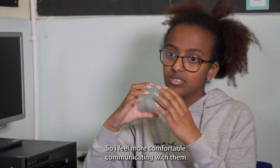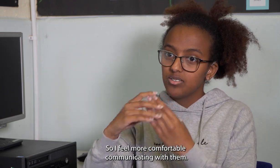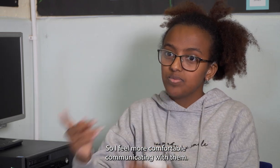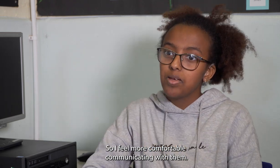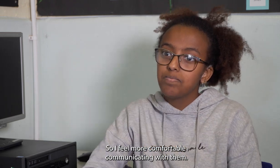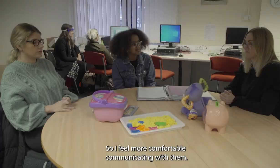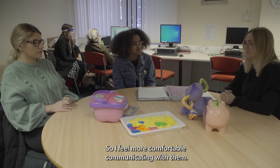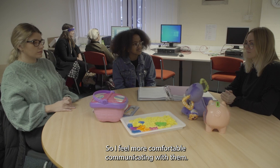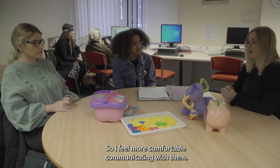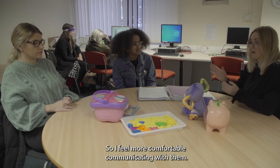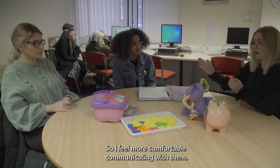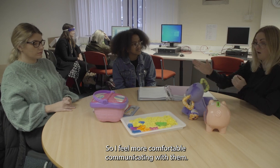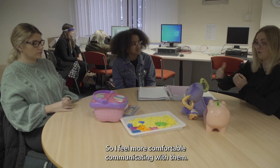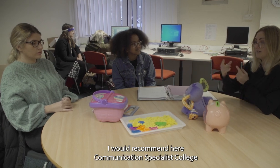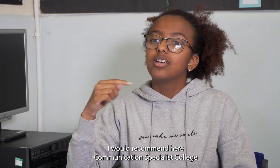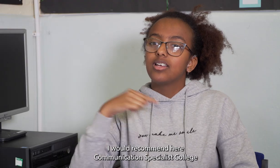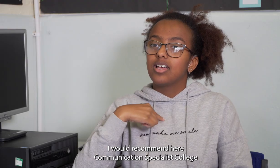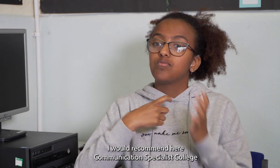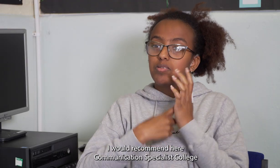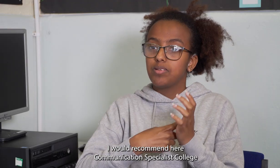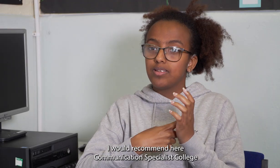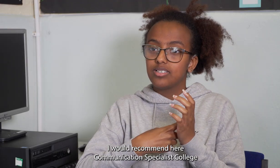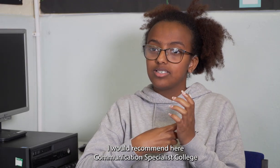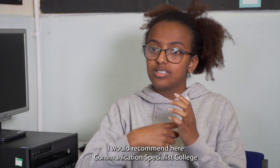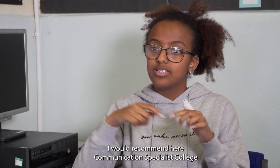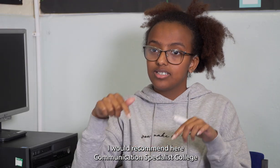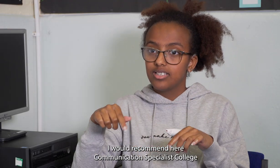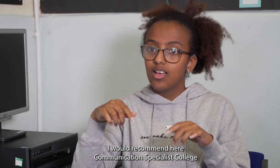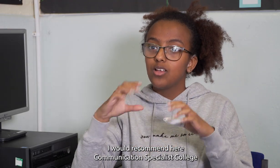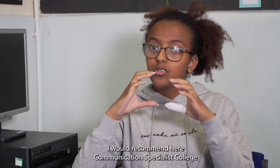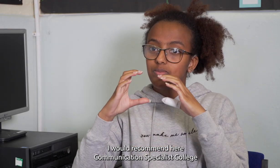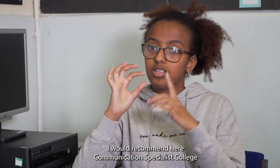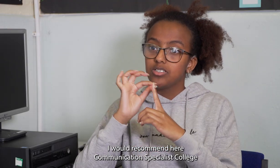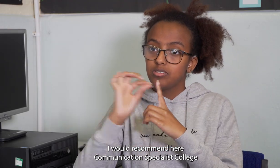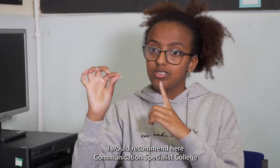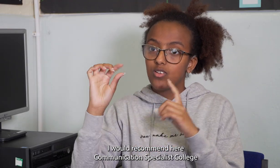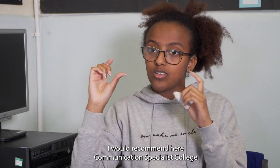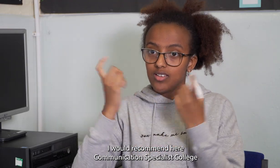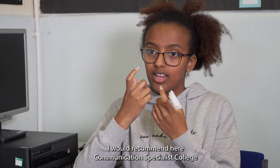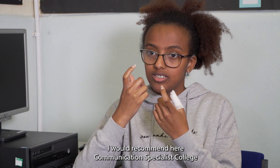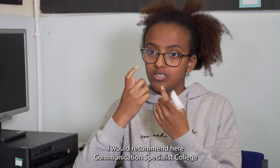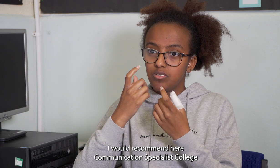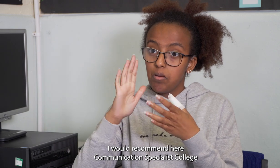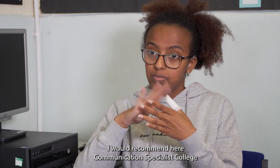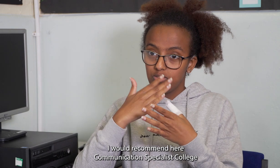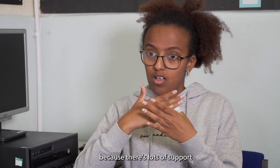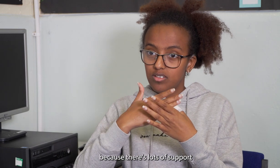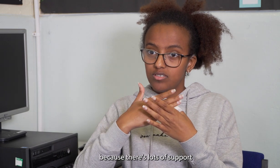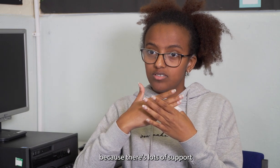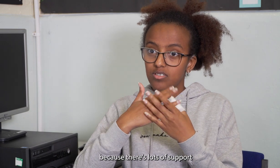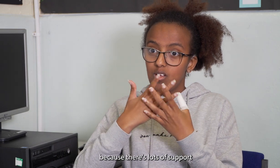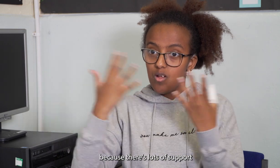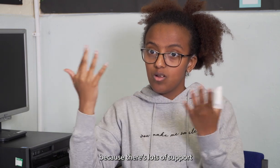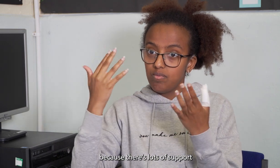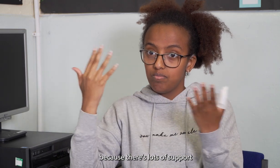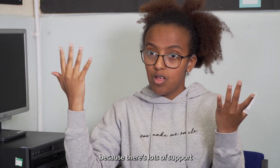communicating with them. I would recommend here Communication Specialist College, the